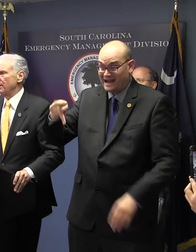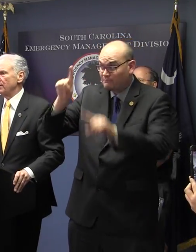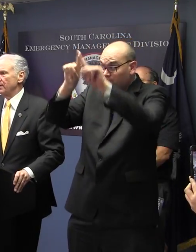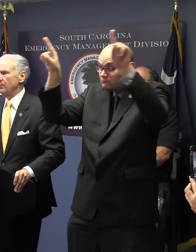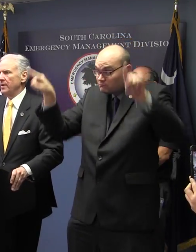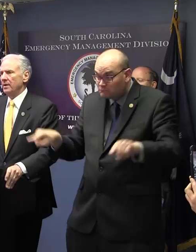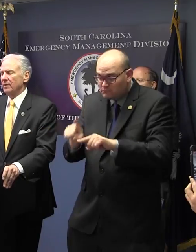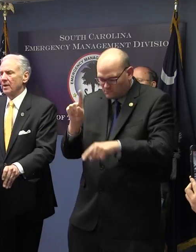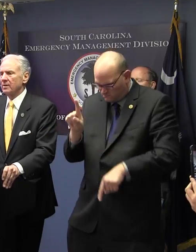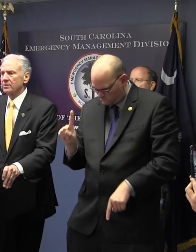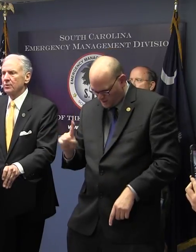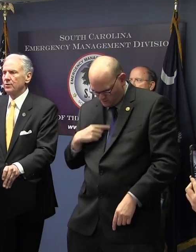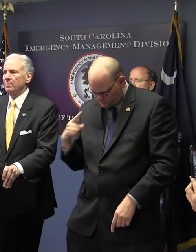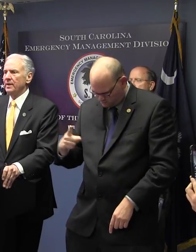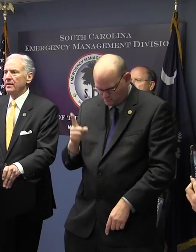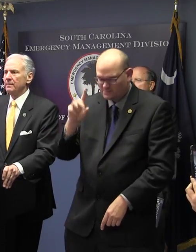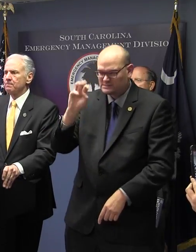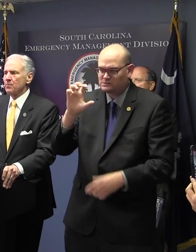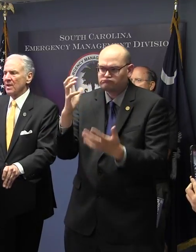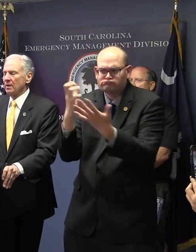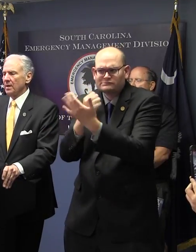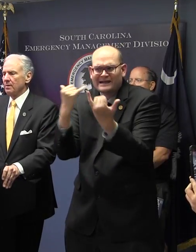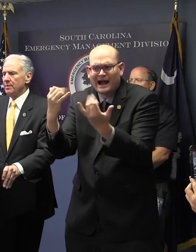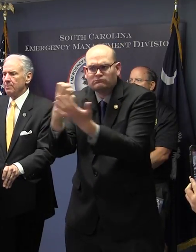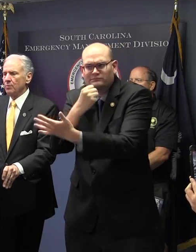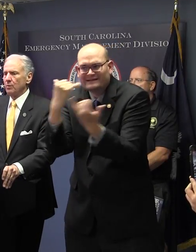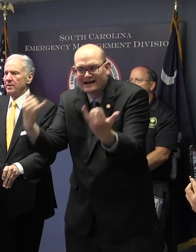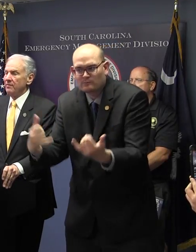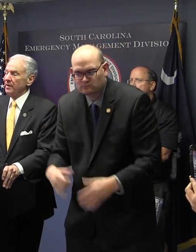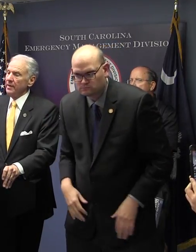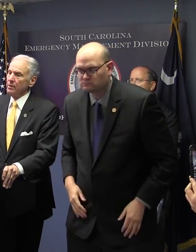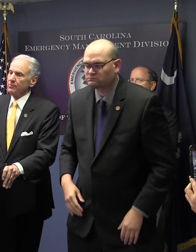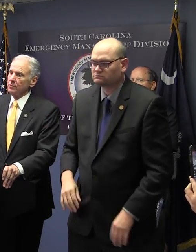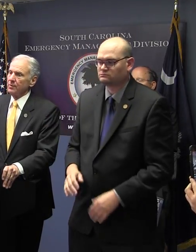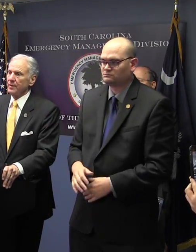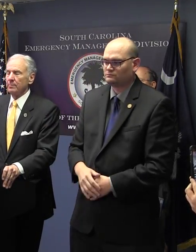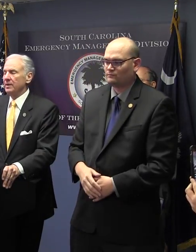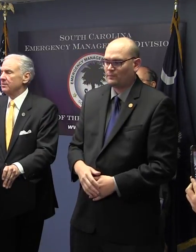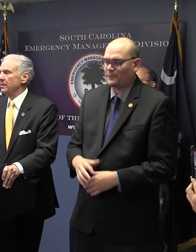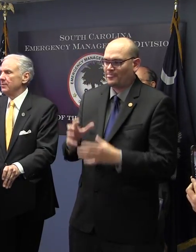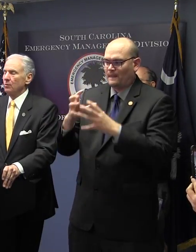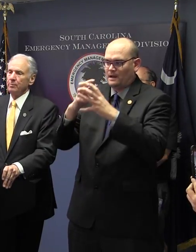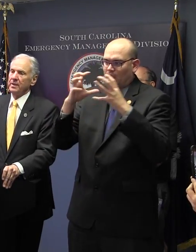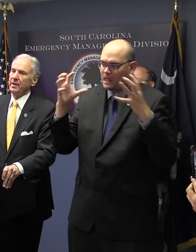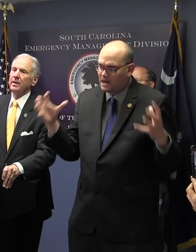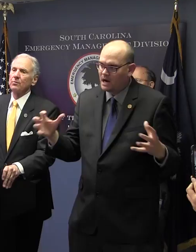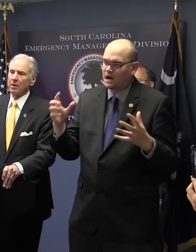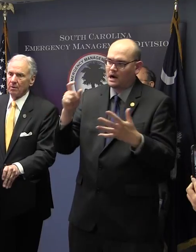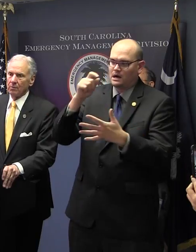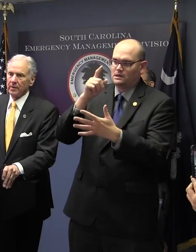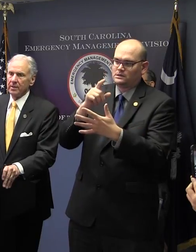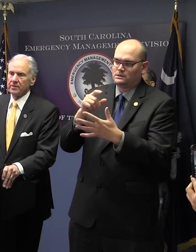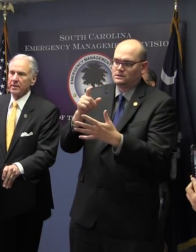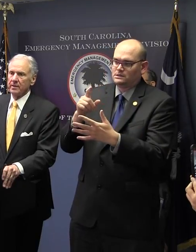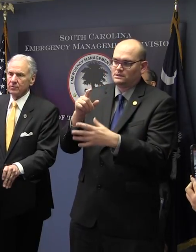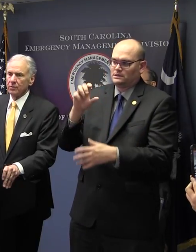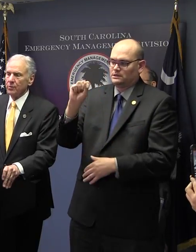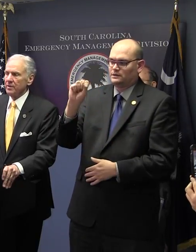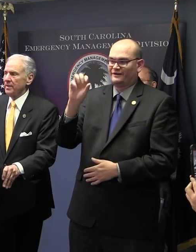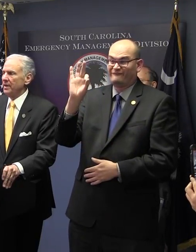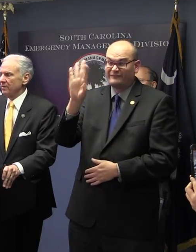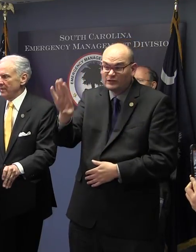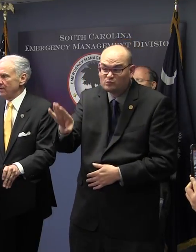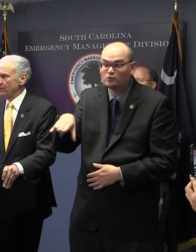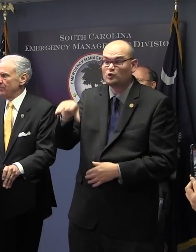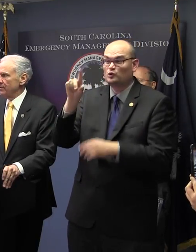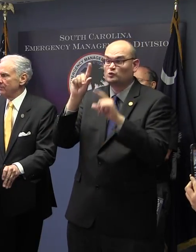going on. We have a lot of social media. A lot of people will be very helpful, but there will be some that will be dead wrong. When they say this